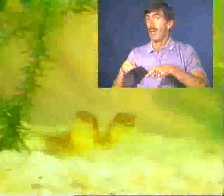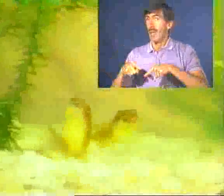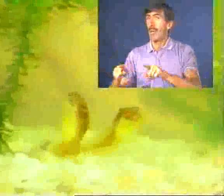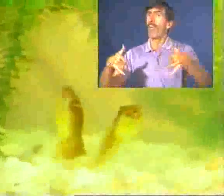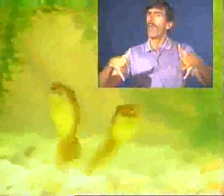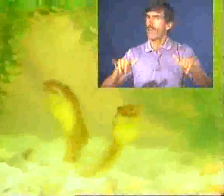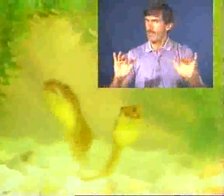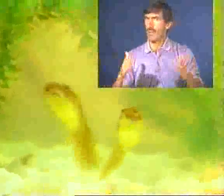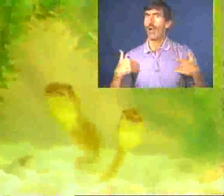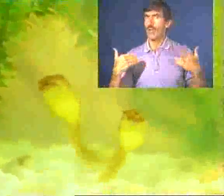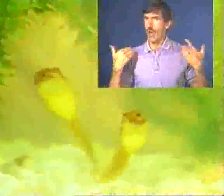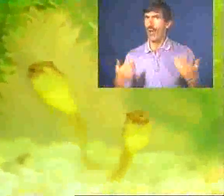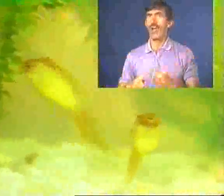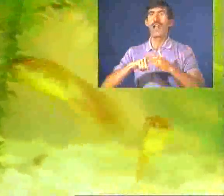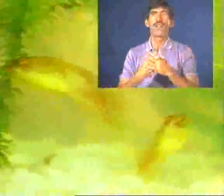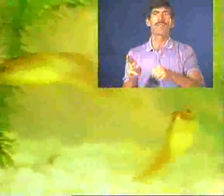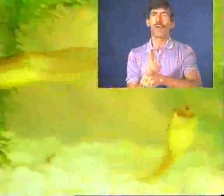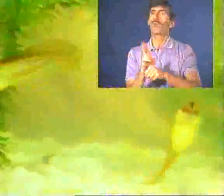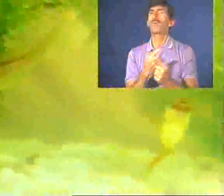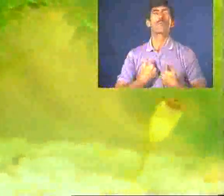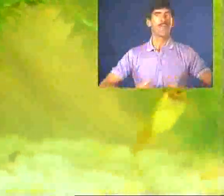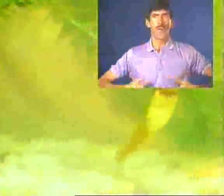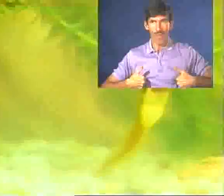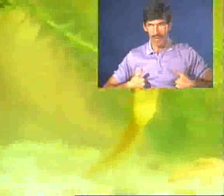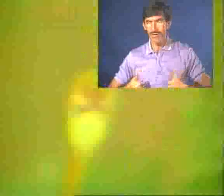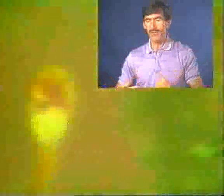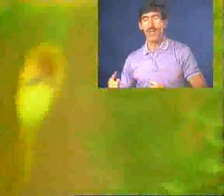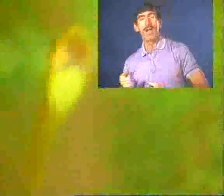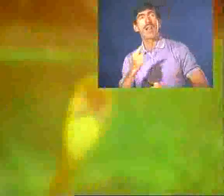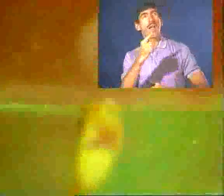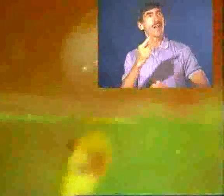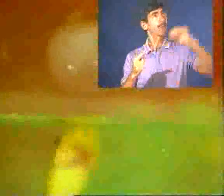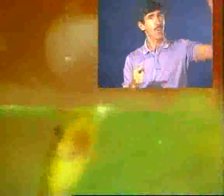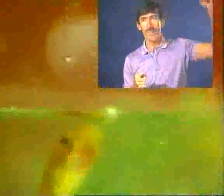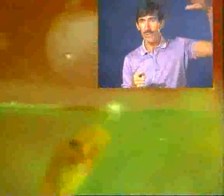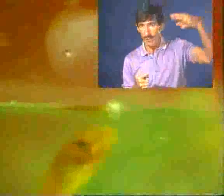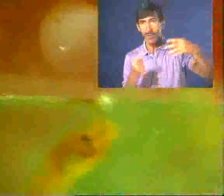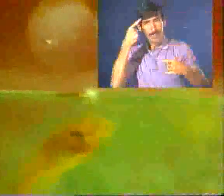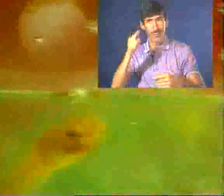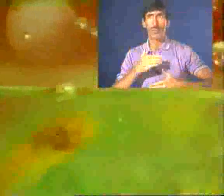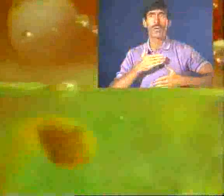And while they still are young, most start to use their lungs, and head up towards the sun to breathe.